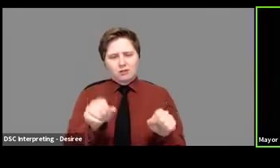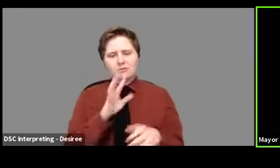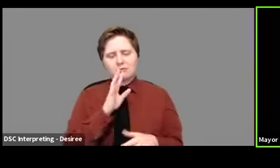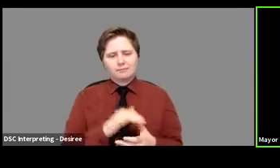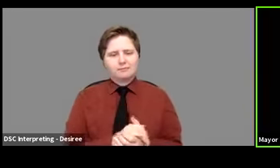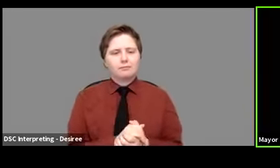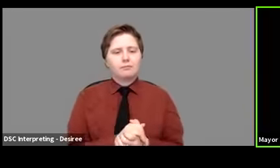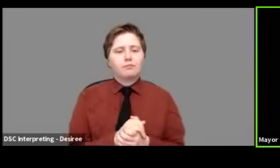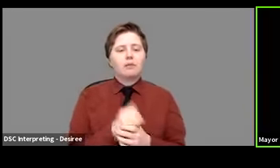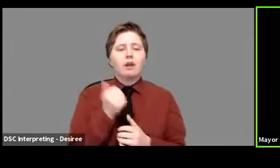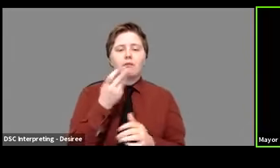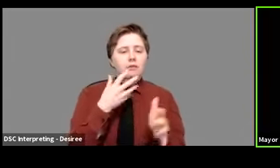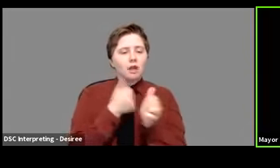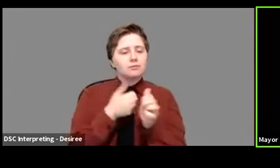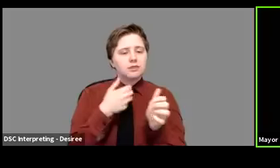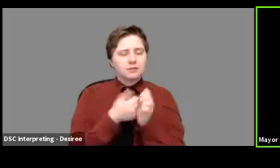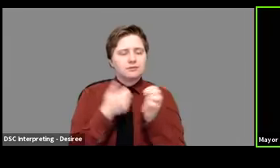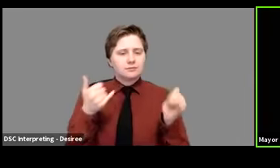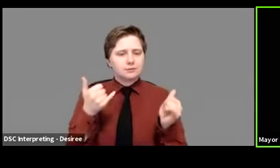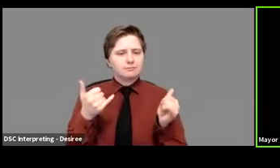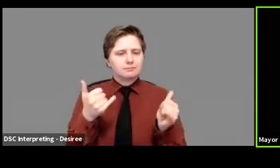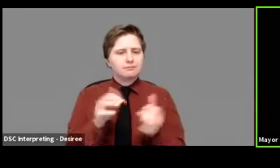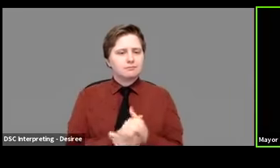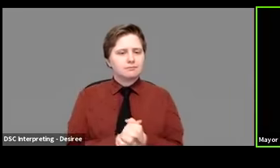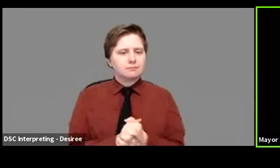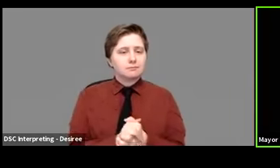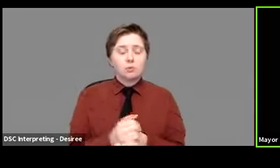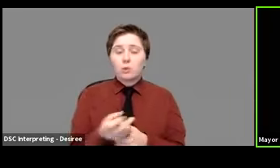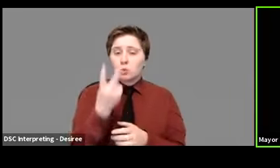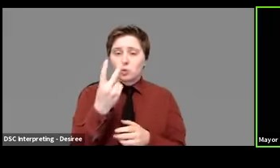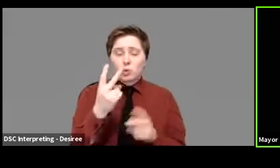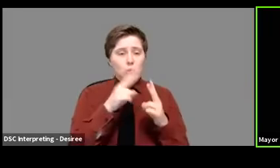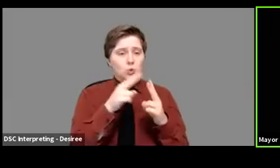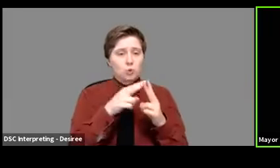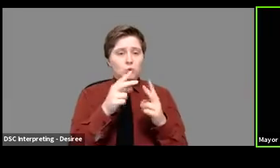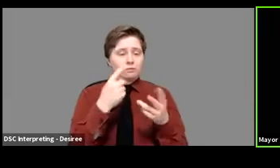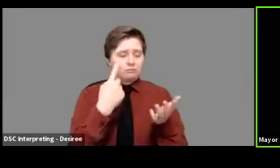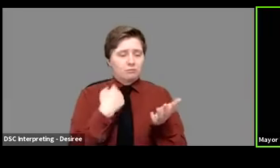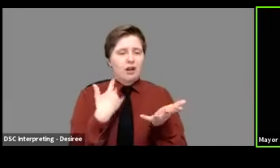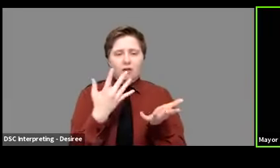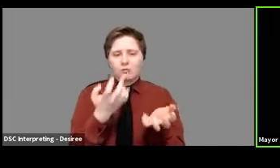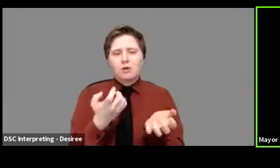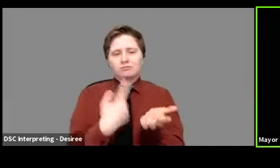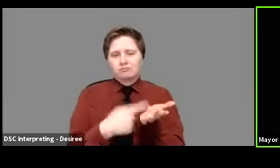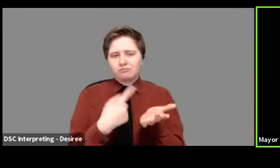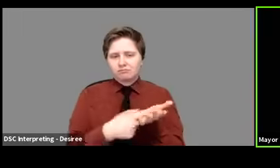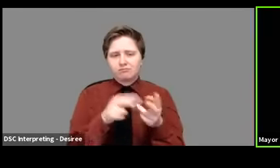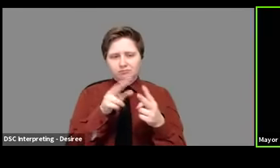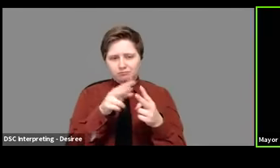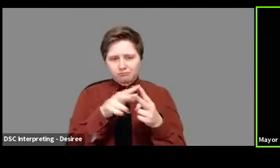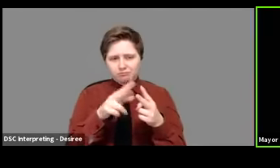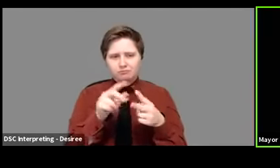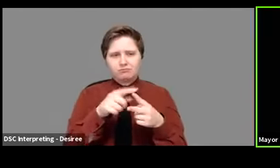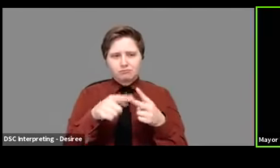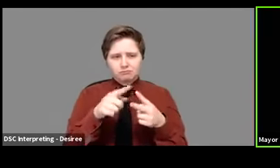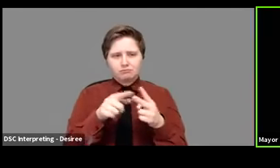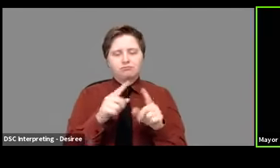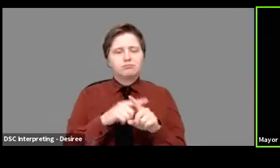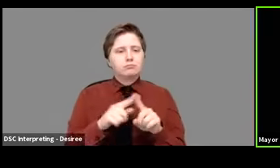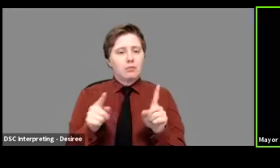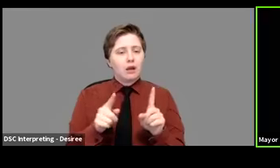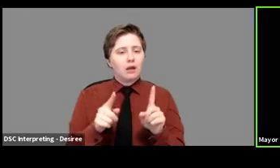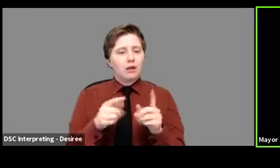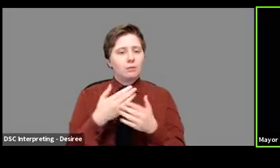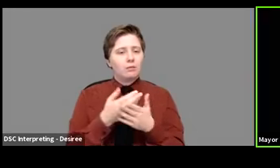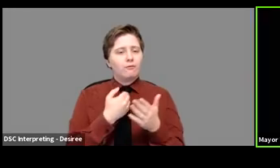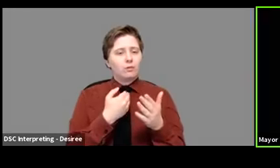today, two general topics I want to touch on, but before